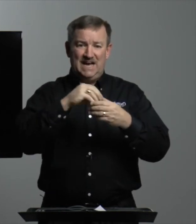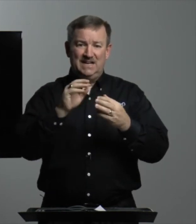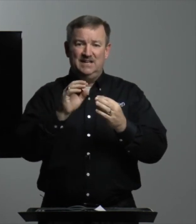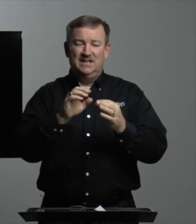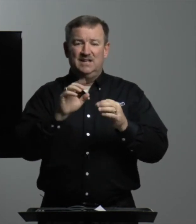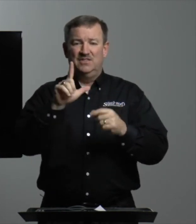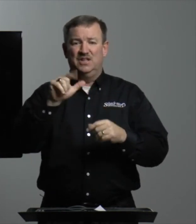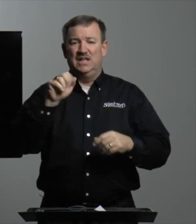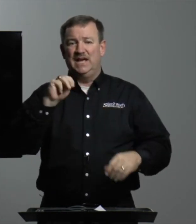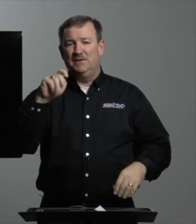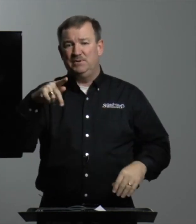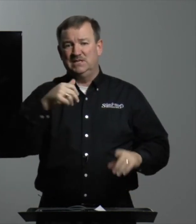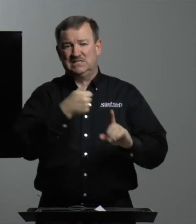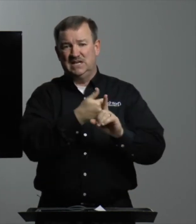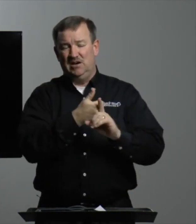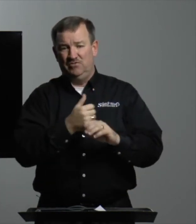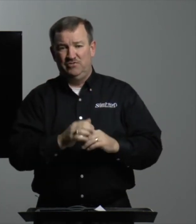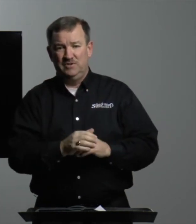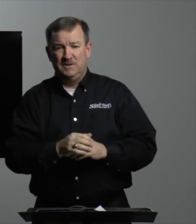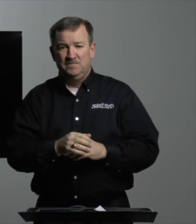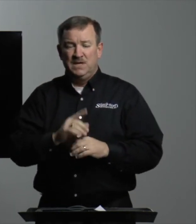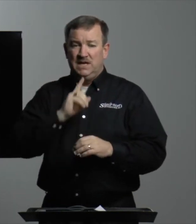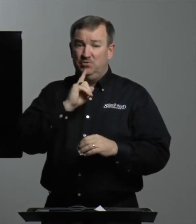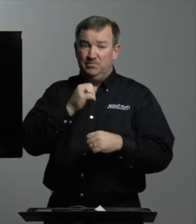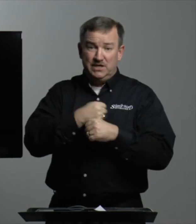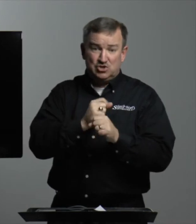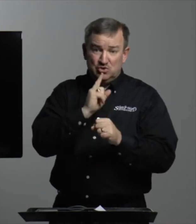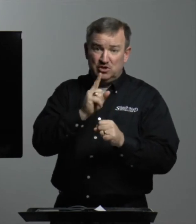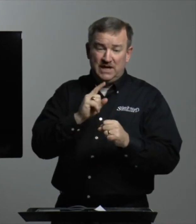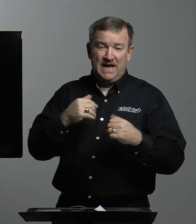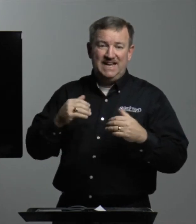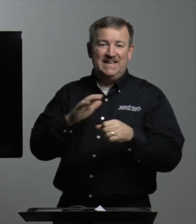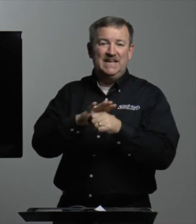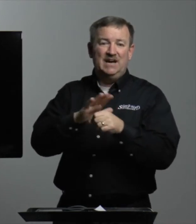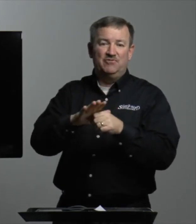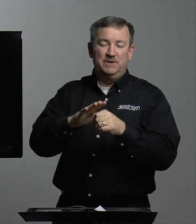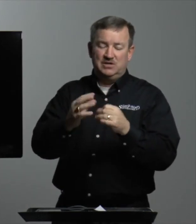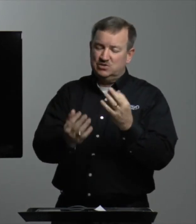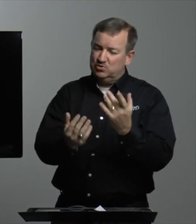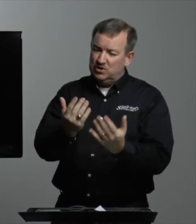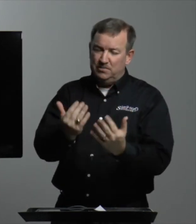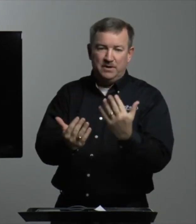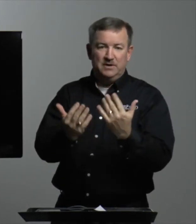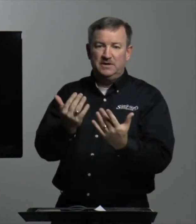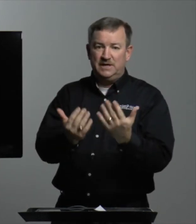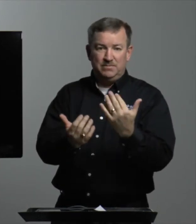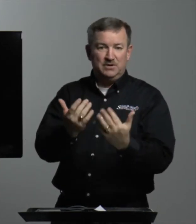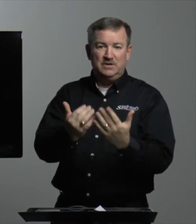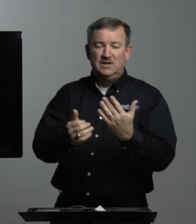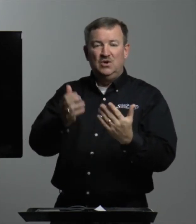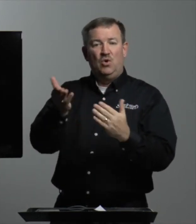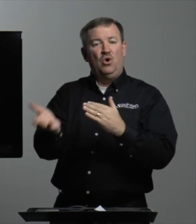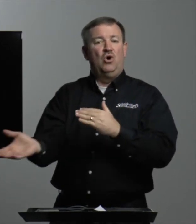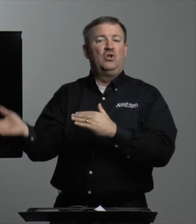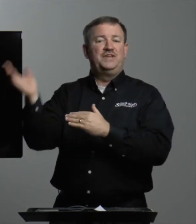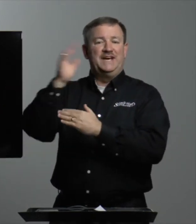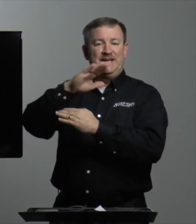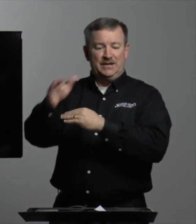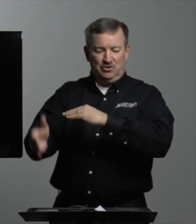the lamp itself. He would make sure it had enough because it was going to burn and burn all day and